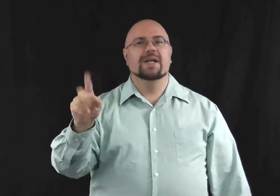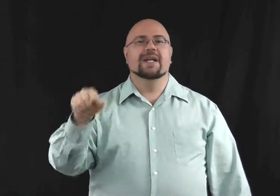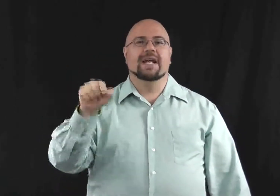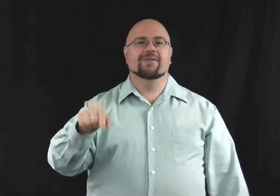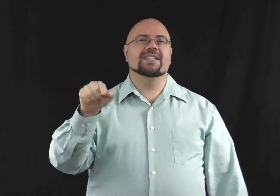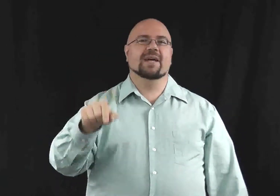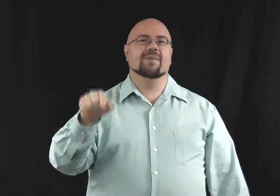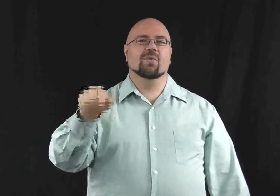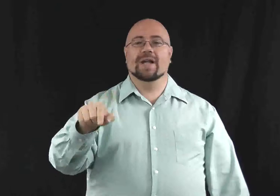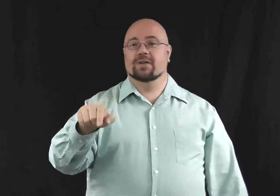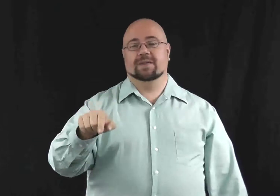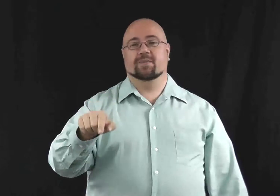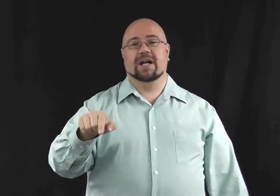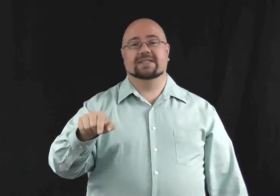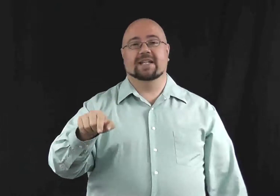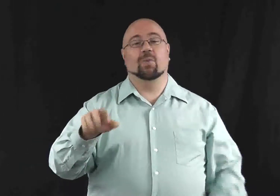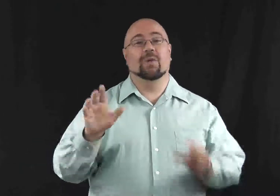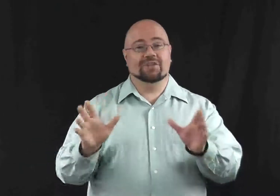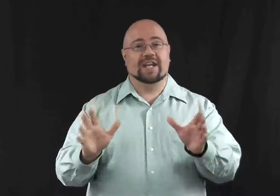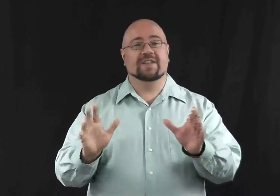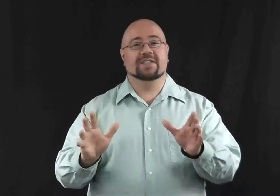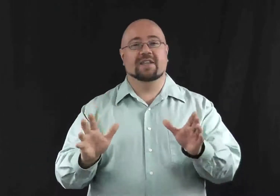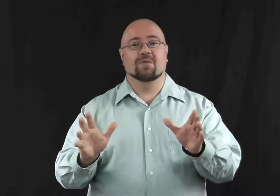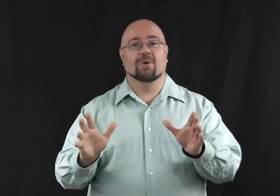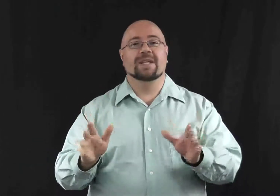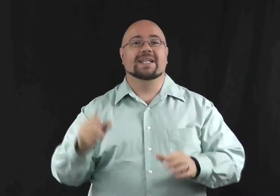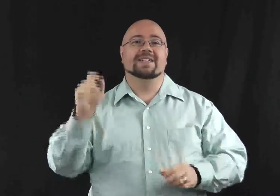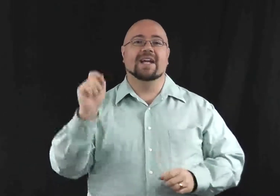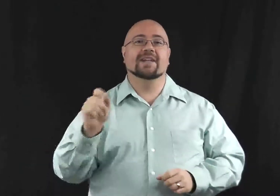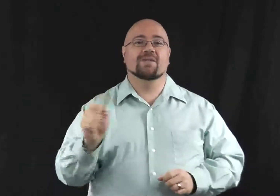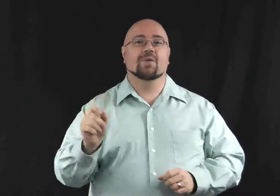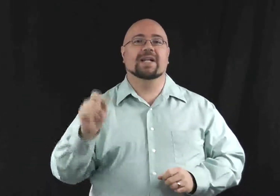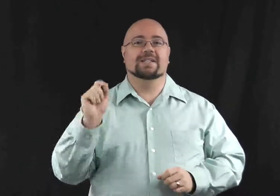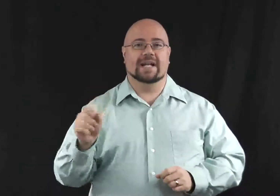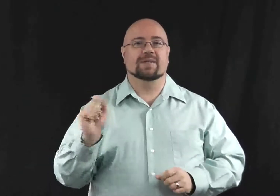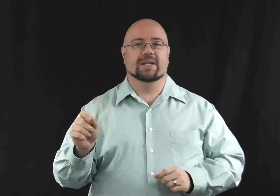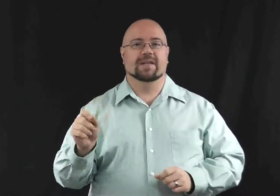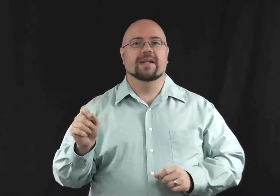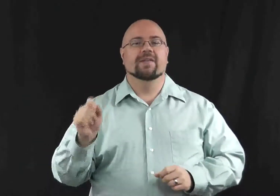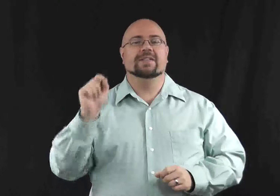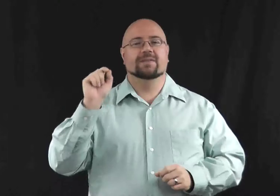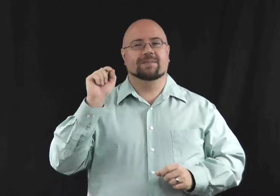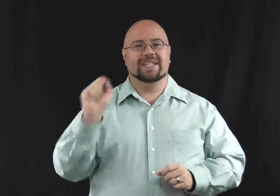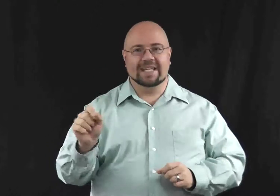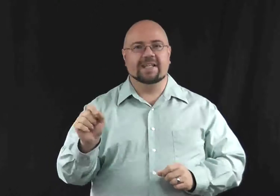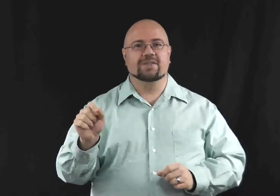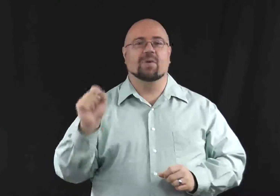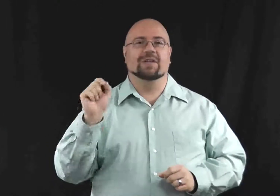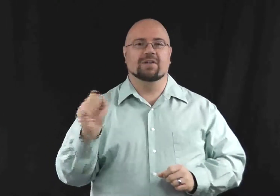Every step of the way along the process with a chain of custody form is signed for and documented. This begins with the collector